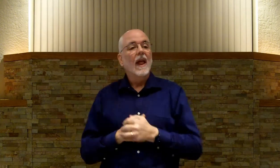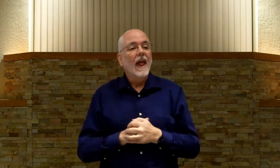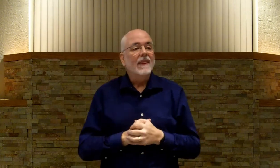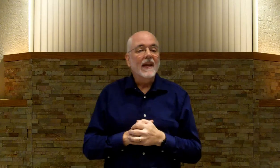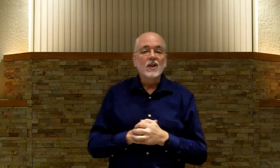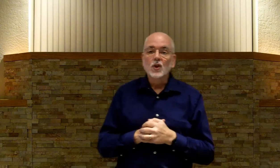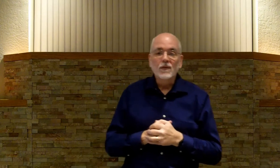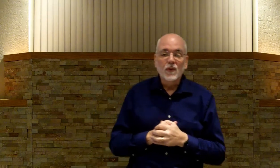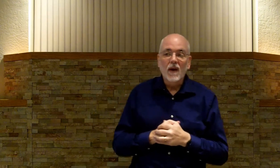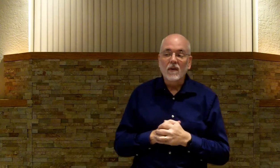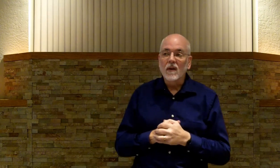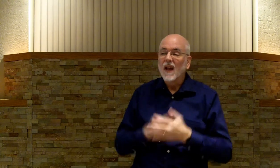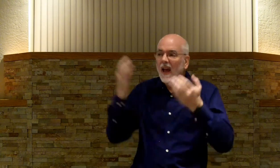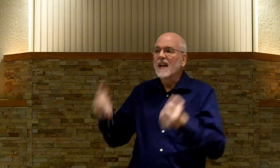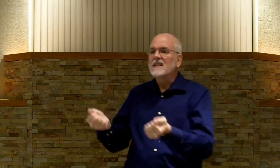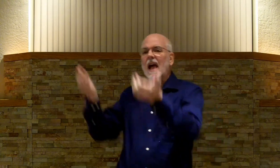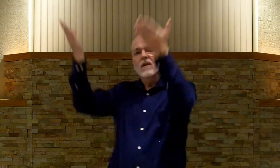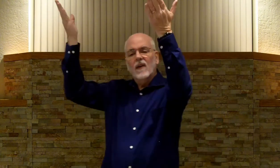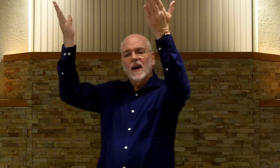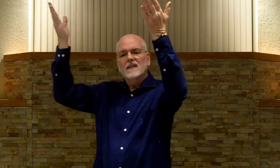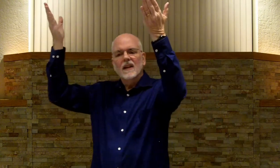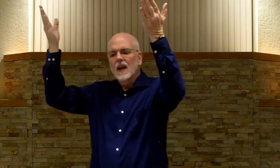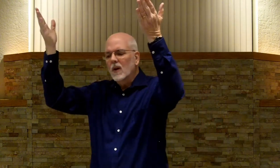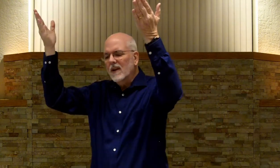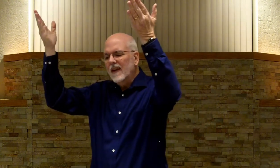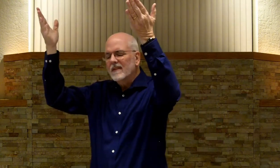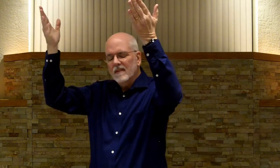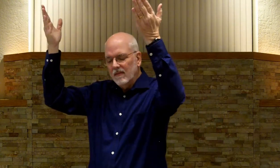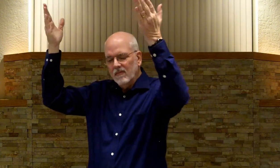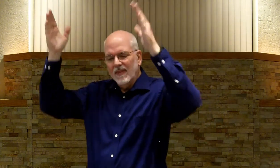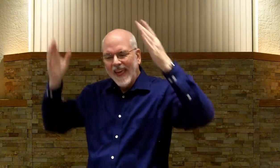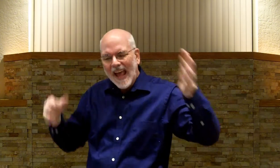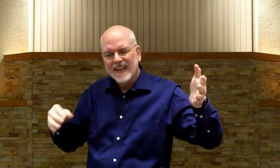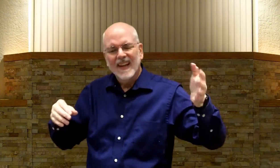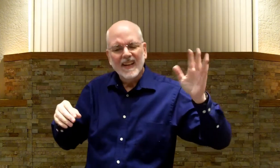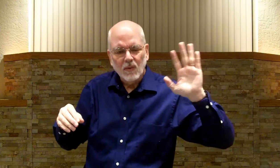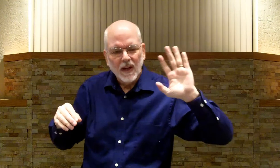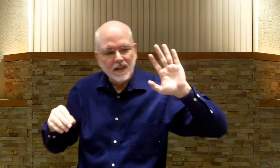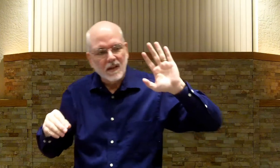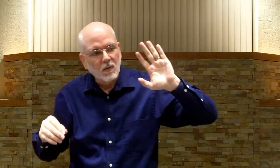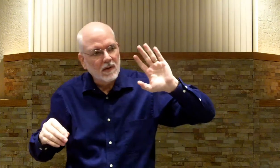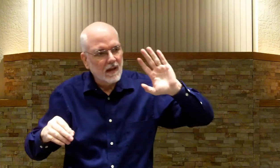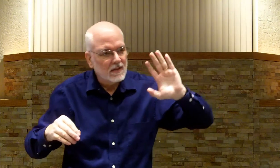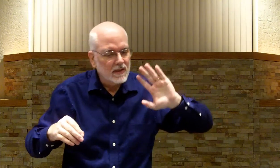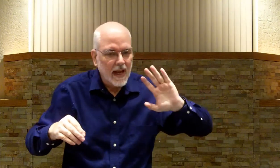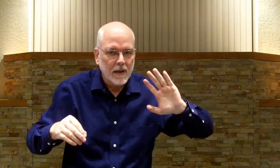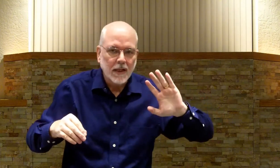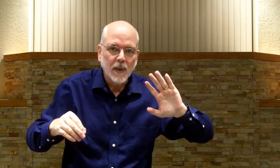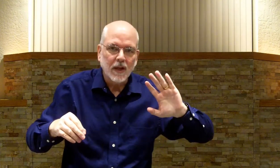That is good forever. A sacrifice. And really that. That. Really just a. Let's see how many times we can